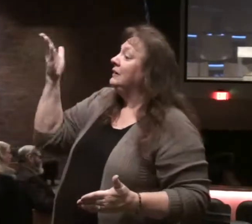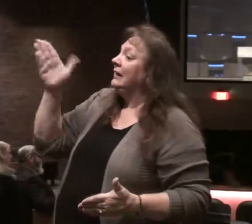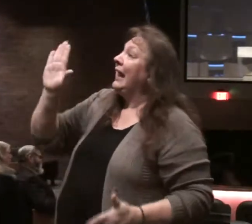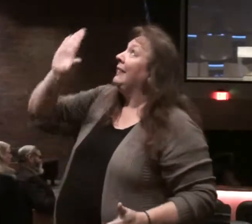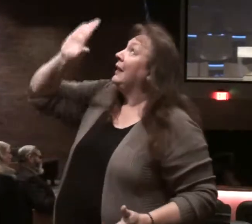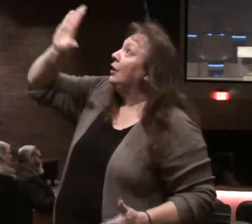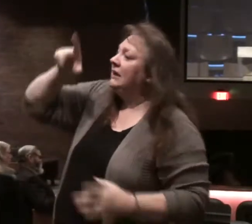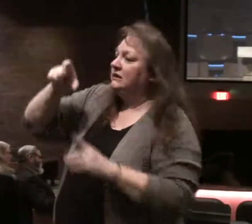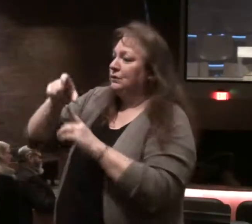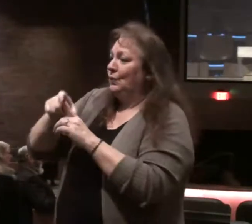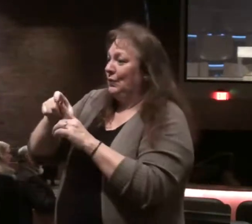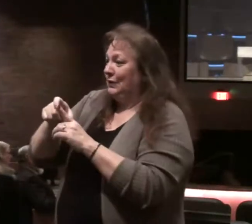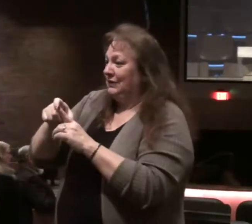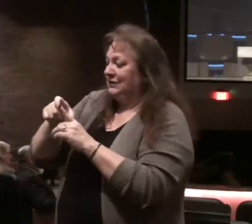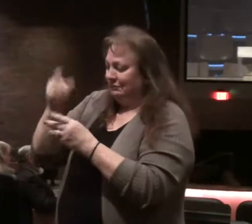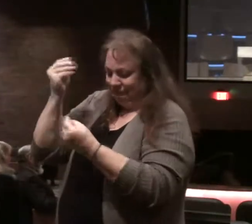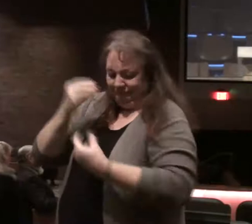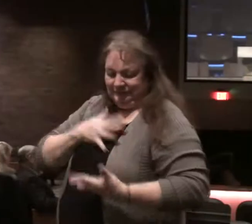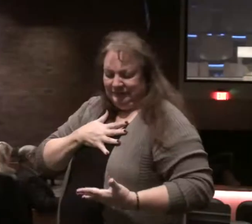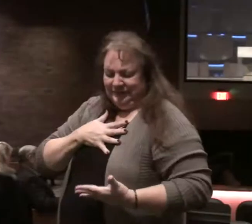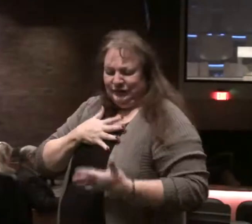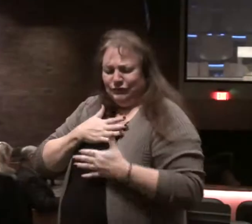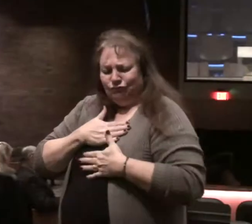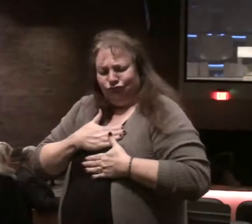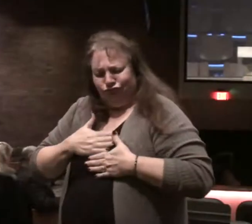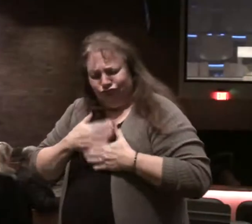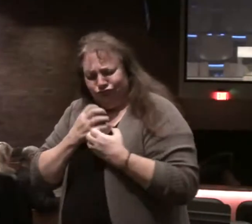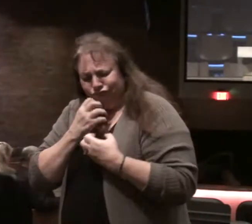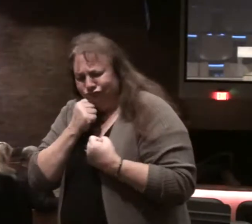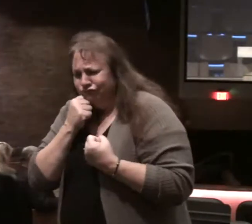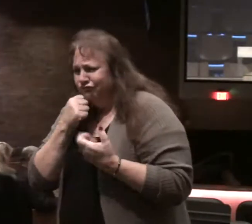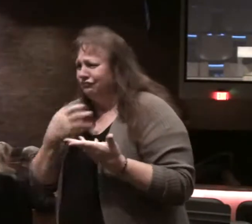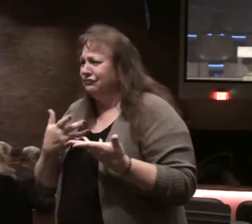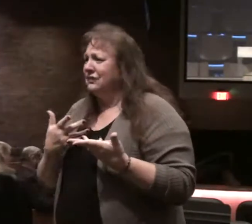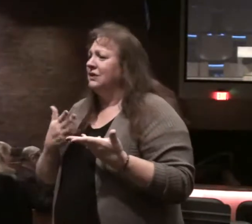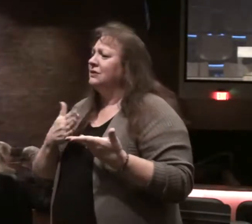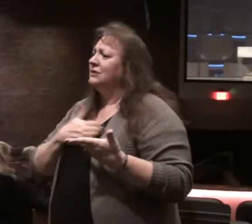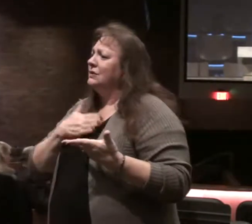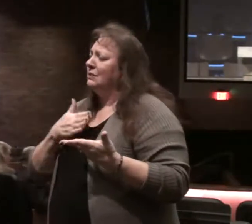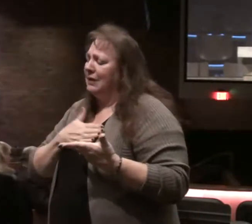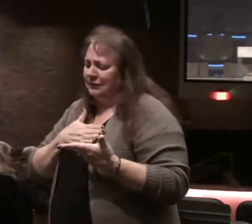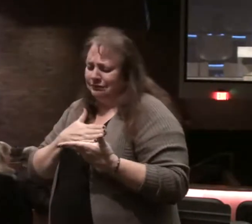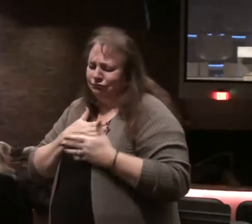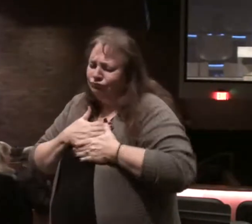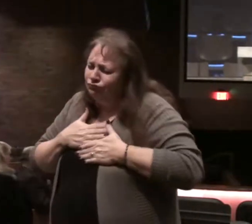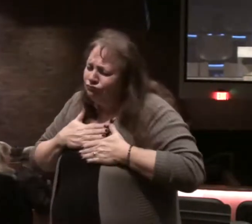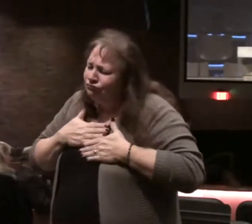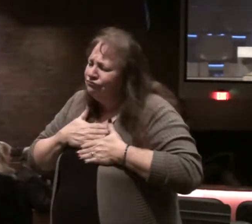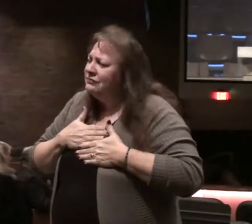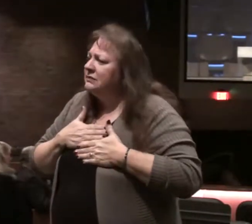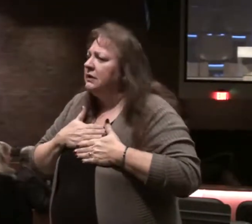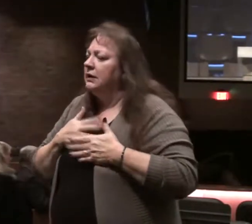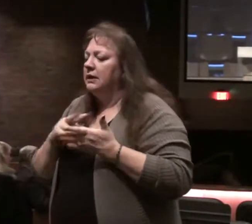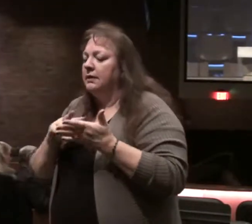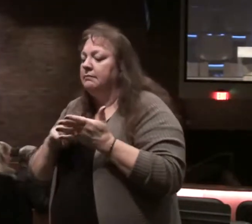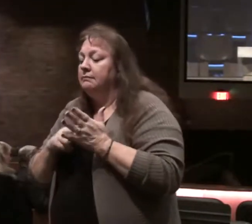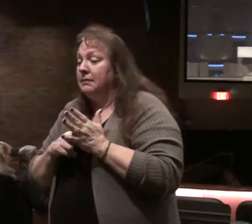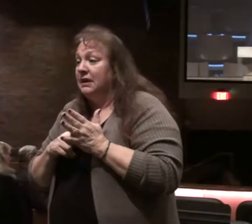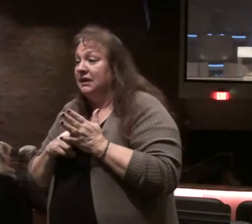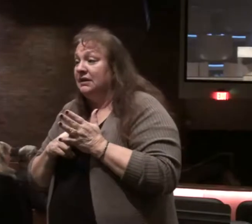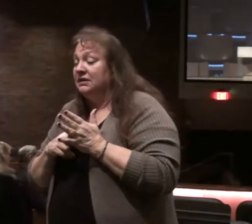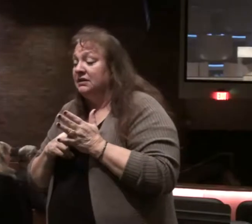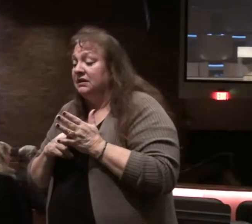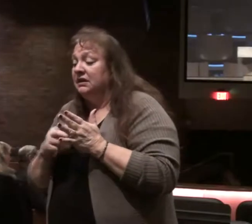but His words. We delight in it. The happy person will delight in the word of God. That doesn't mean we don't need discipline.